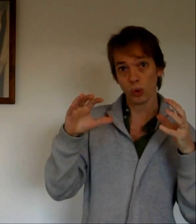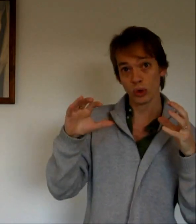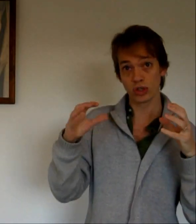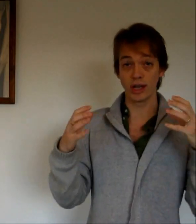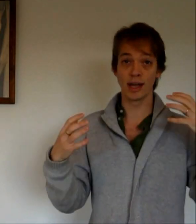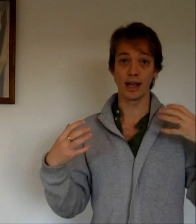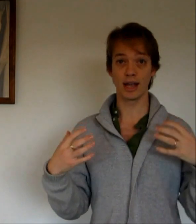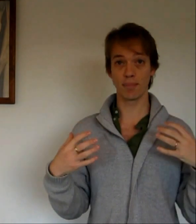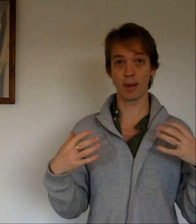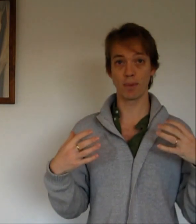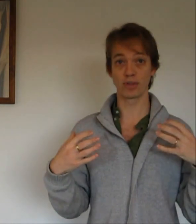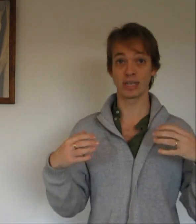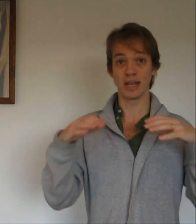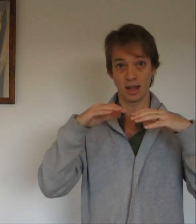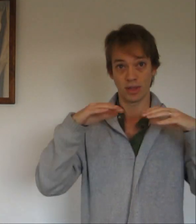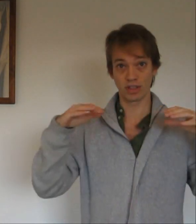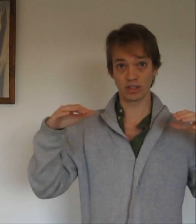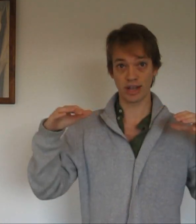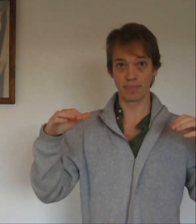water in my body the same.